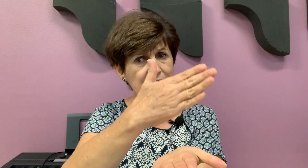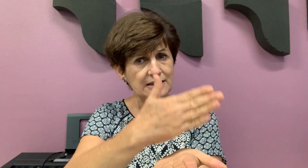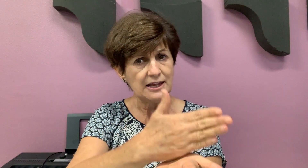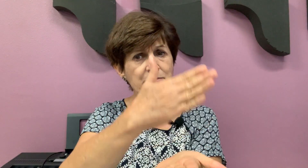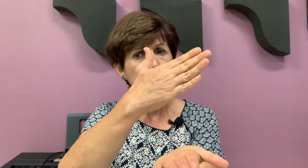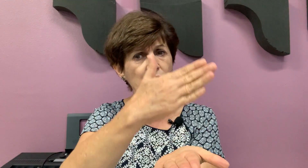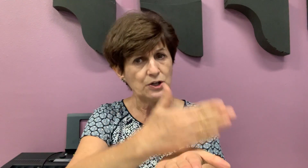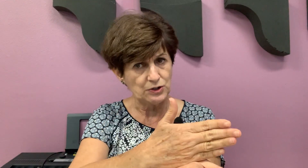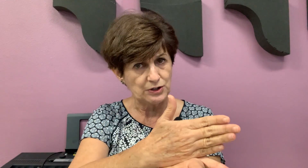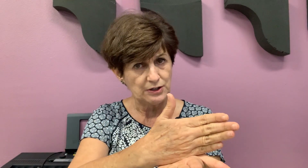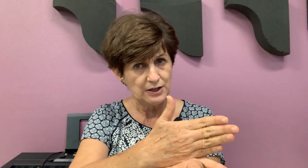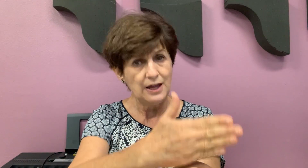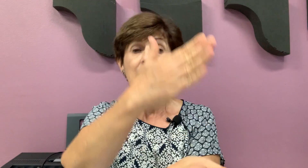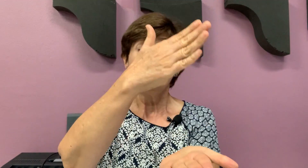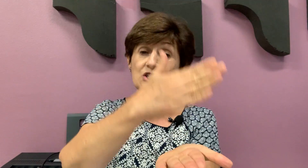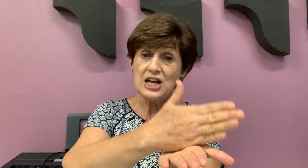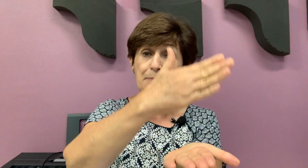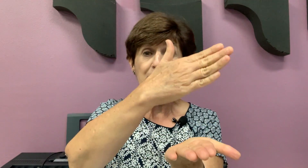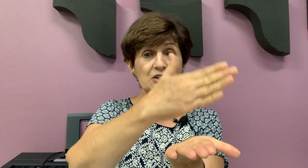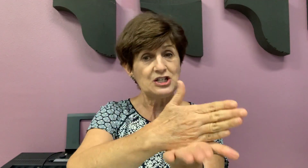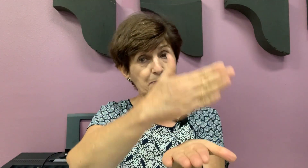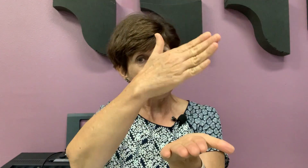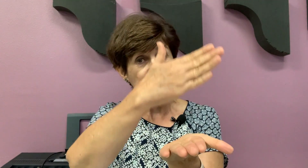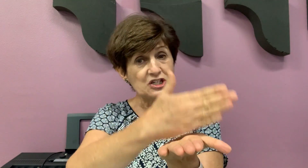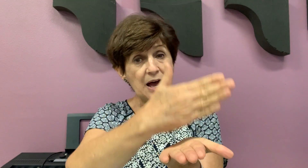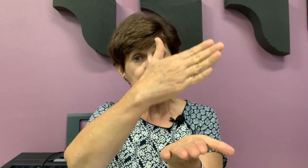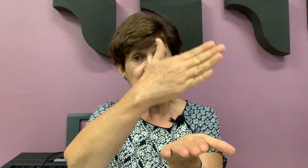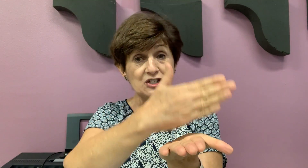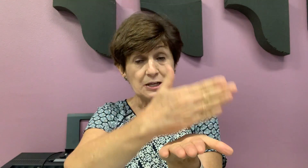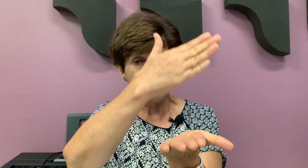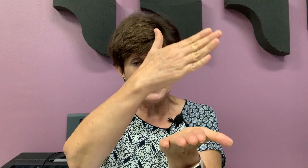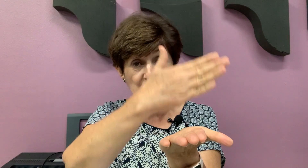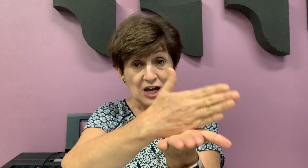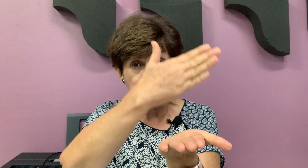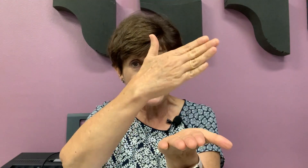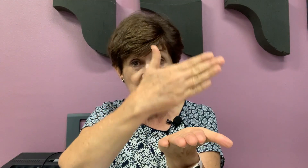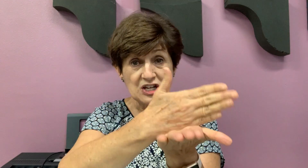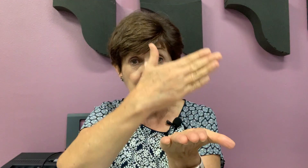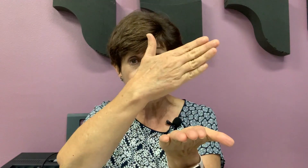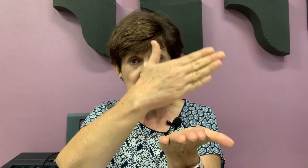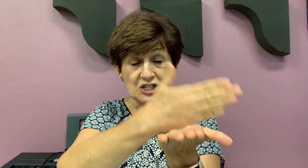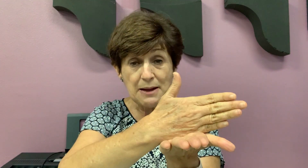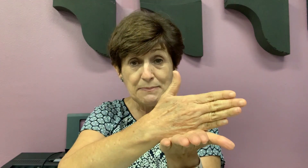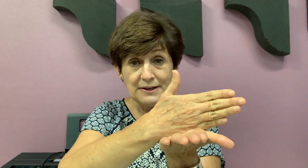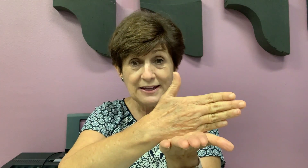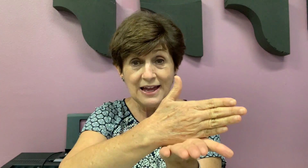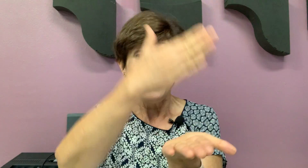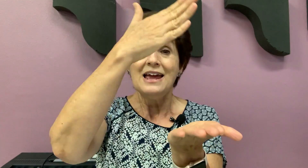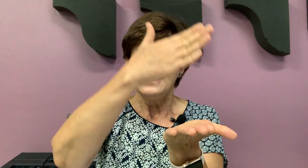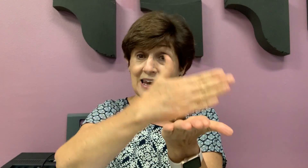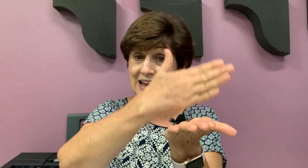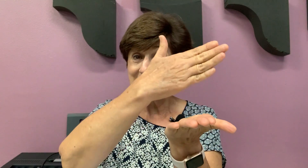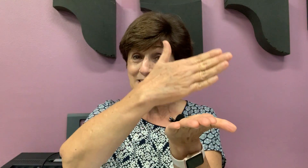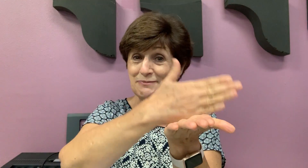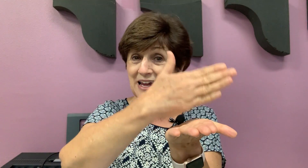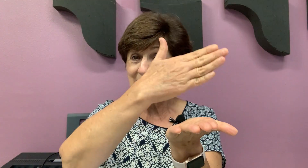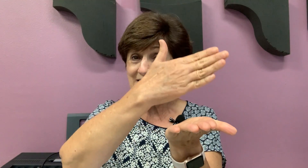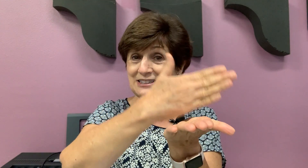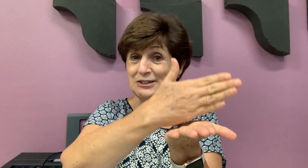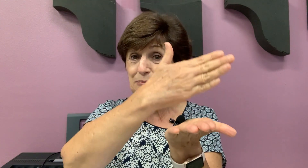them good. Chop, chippy chop, chippy chop, chop chop. Let's make soup.